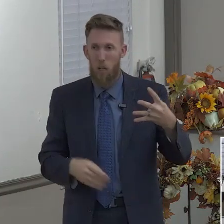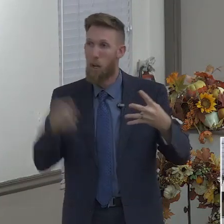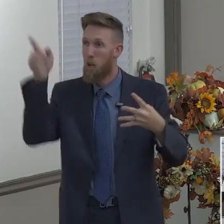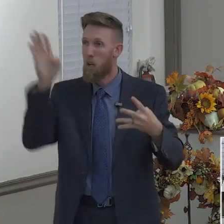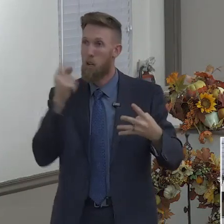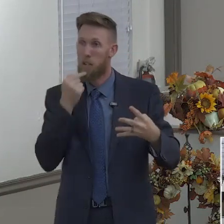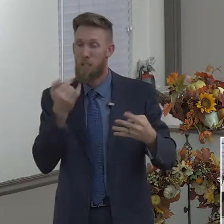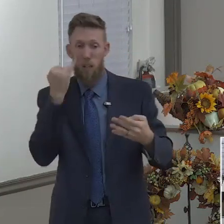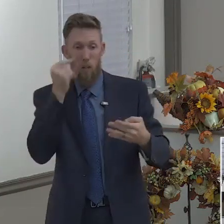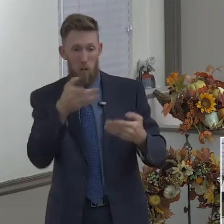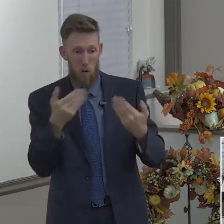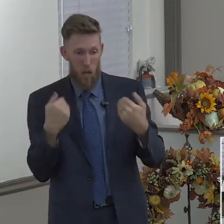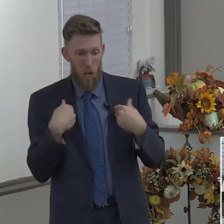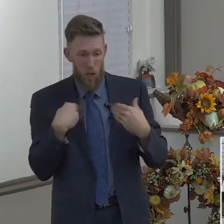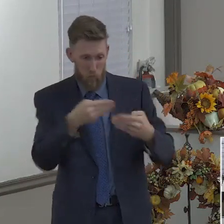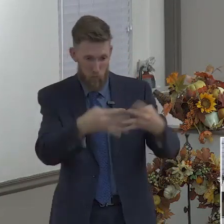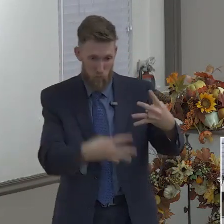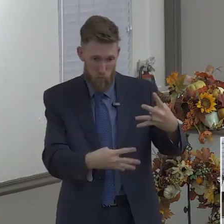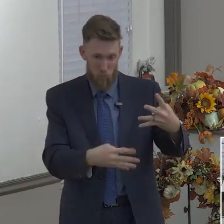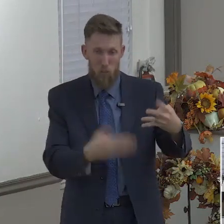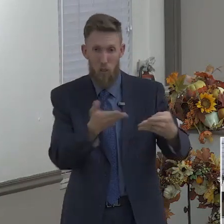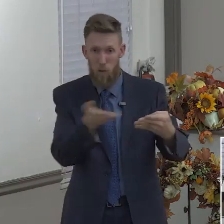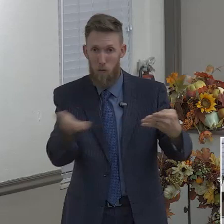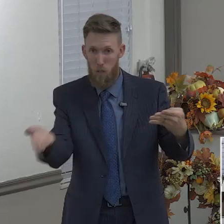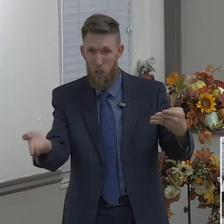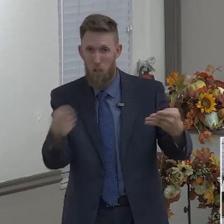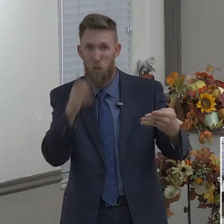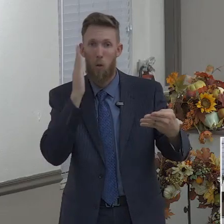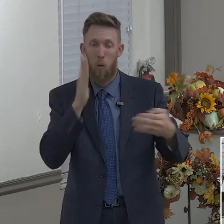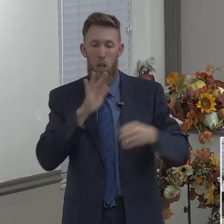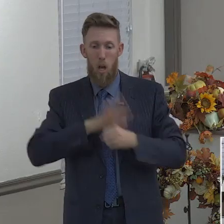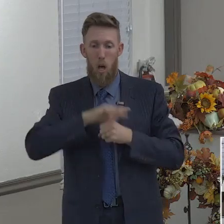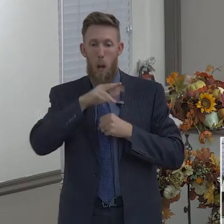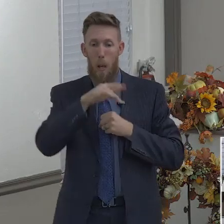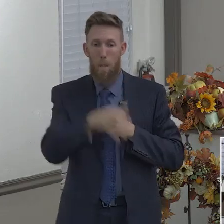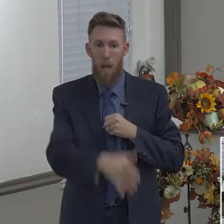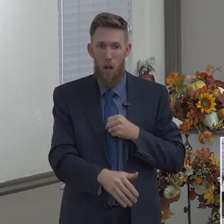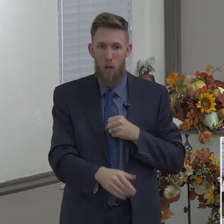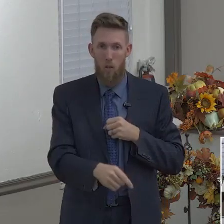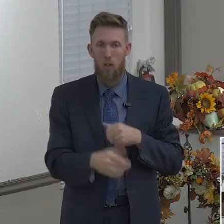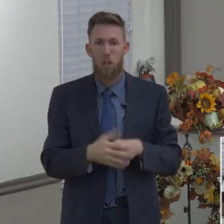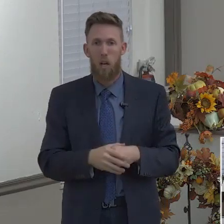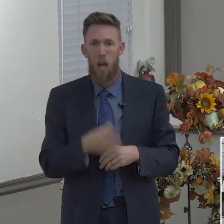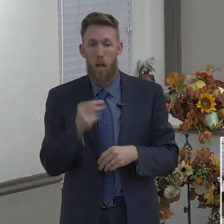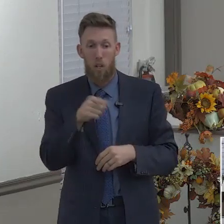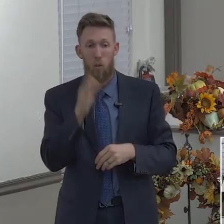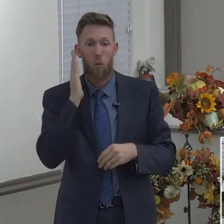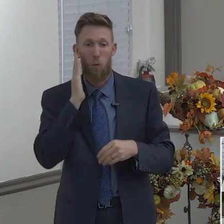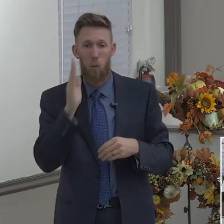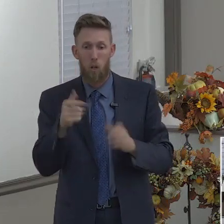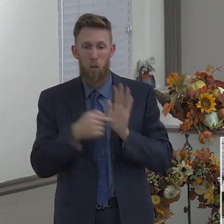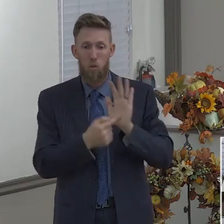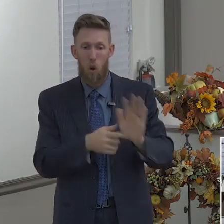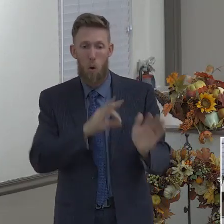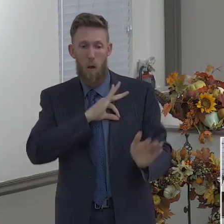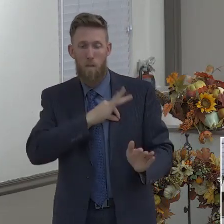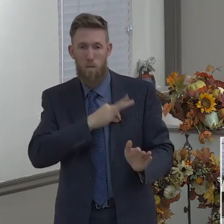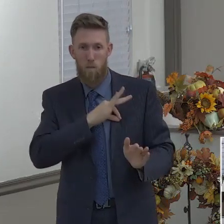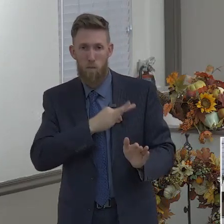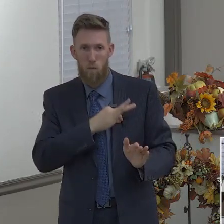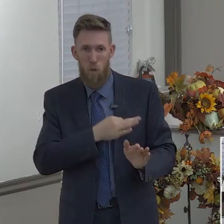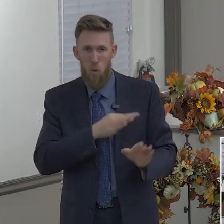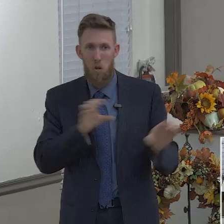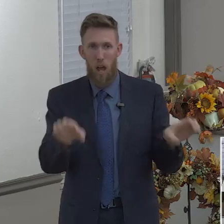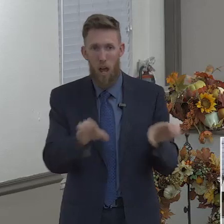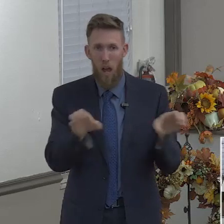that you will not be barren nor unfruitful. And then there's another promise in verse 9 to us, which we'll go